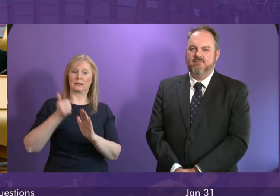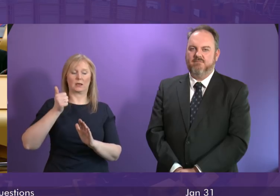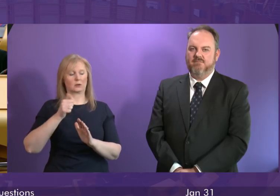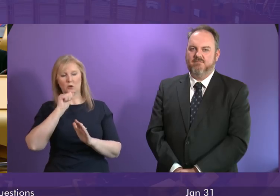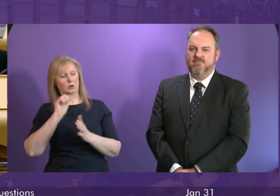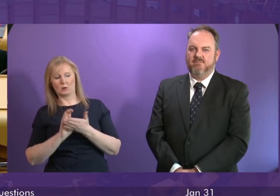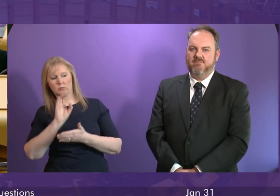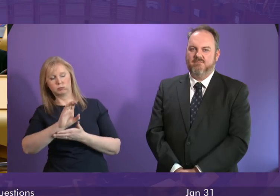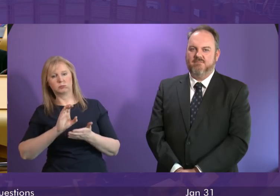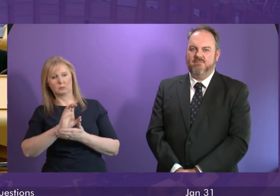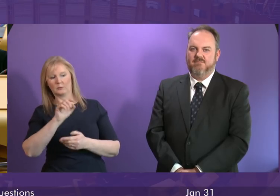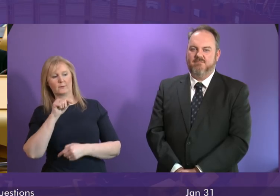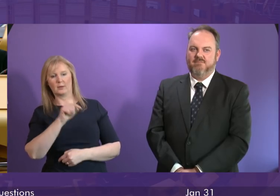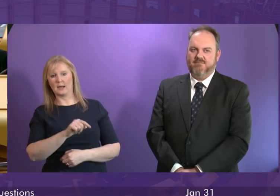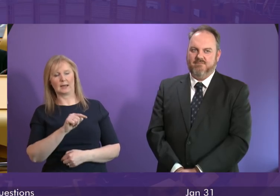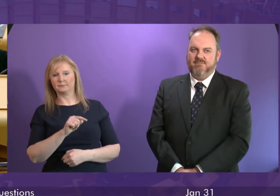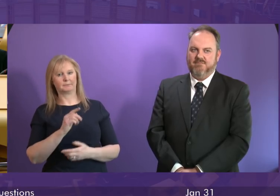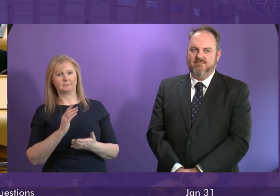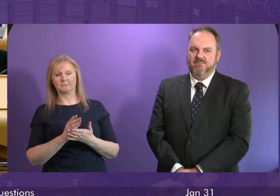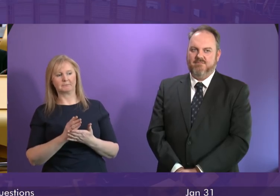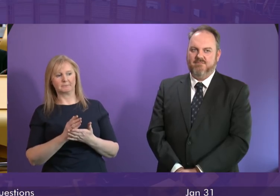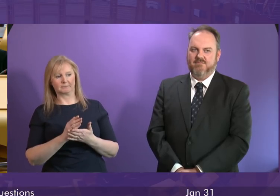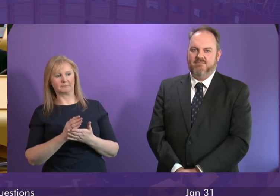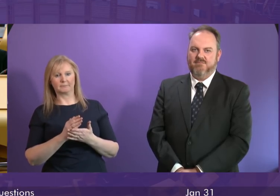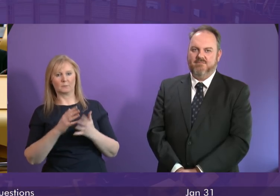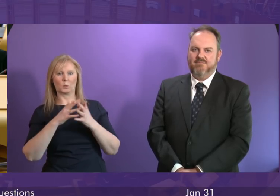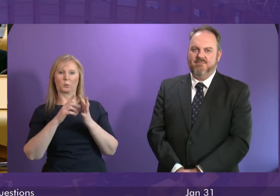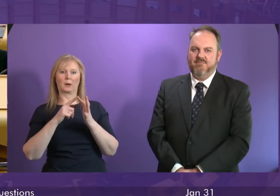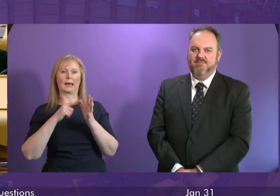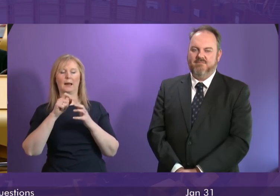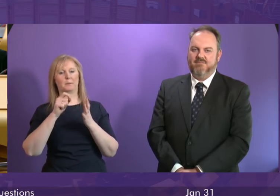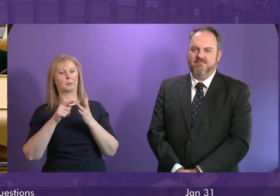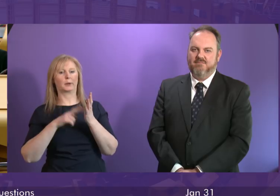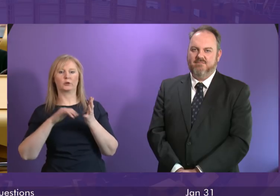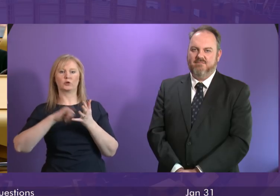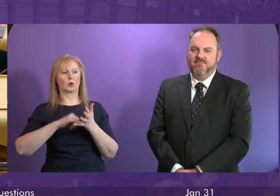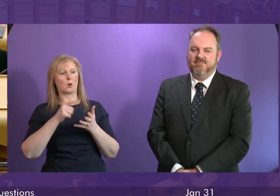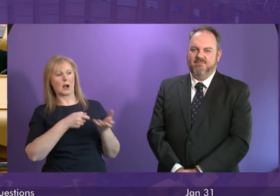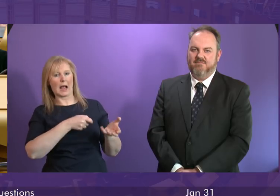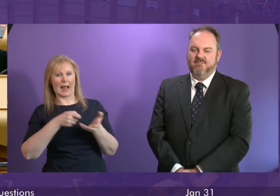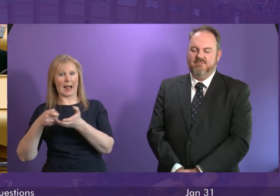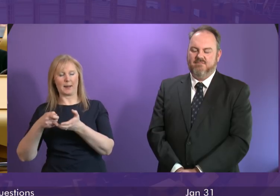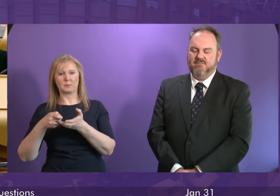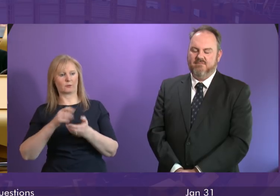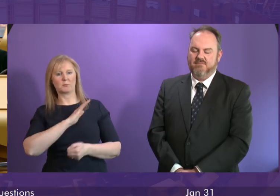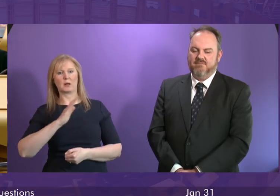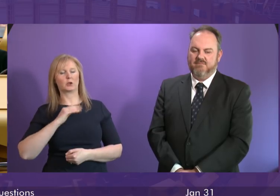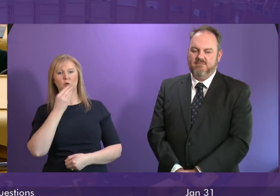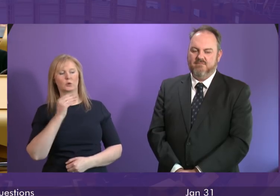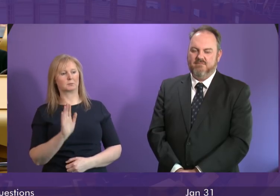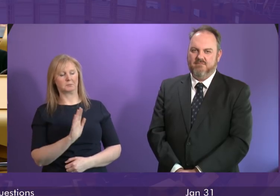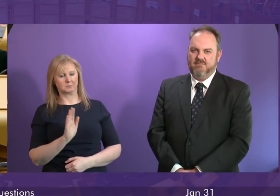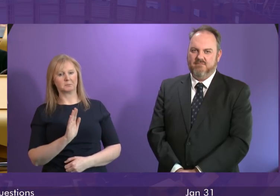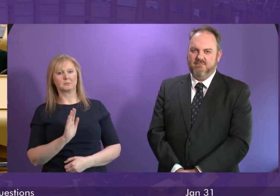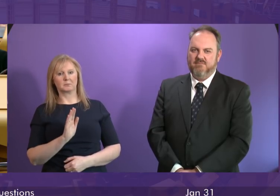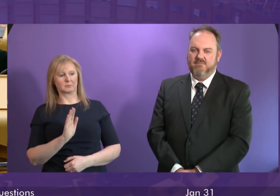manufacture of munitions that is weapons or ammunition particularly for military use any support